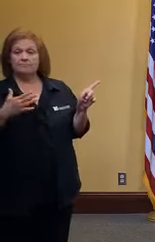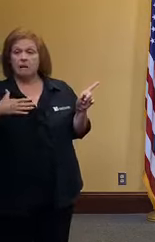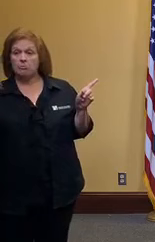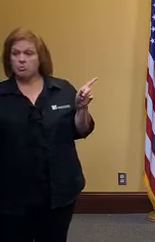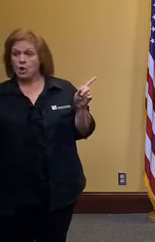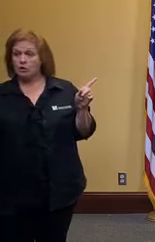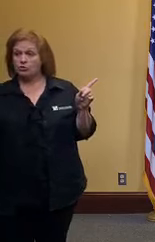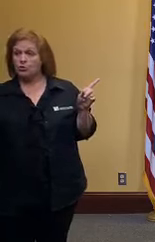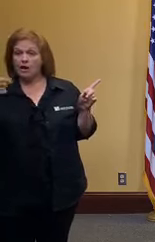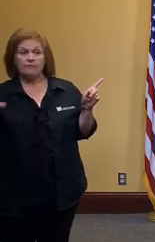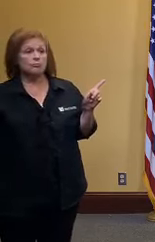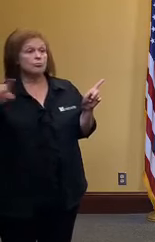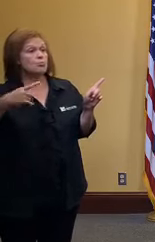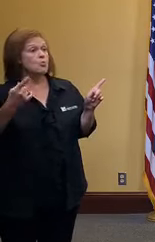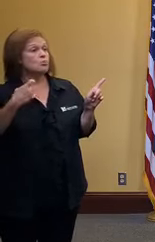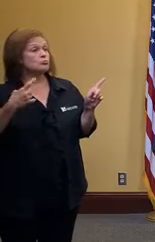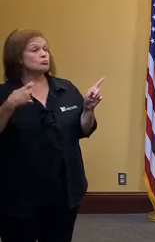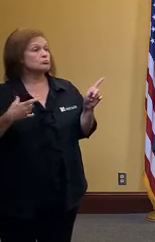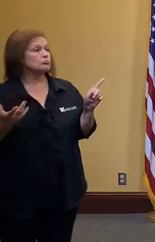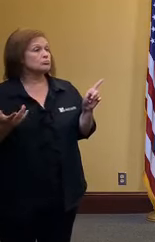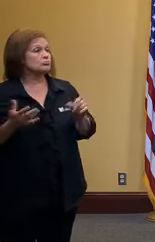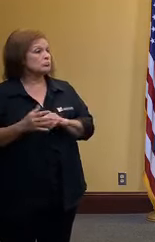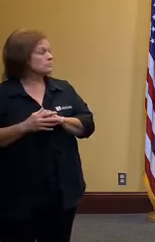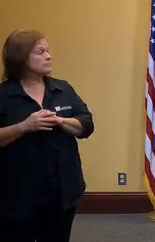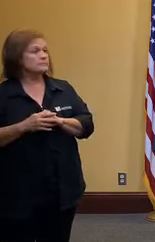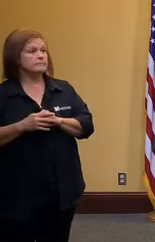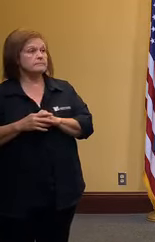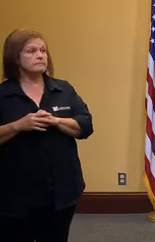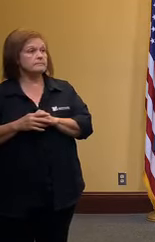guys have any questions or any clarifications i'm here to answer